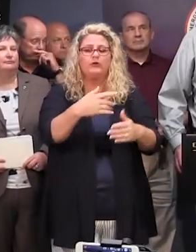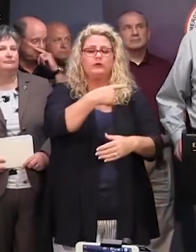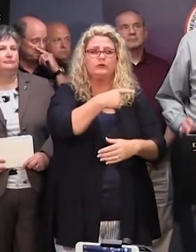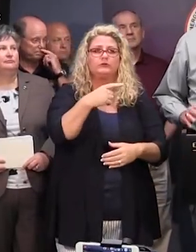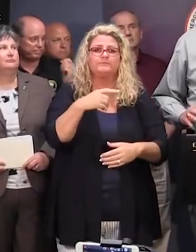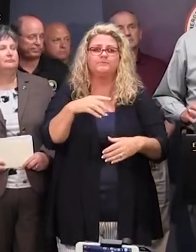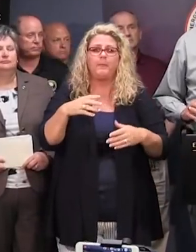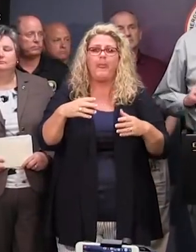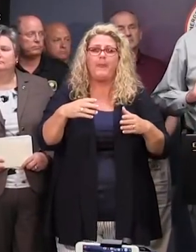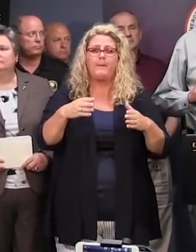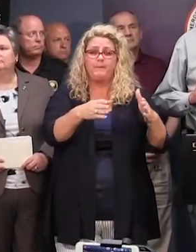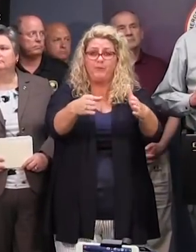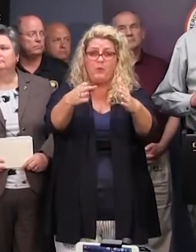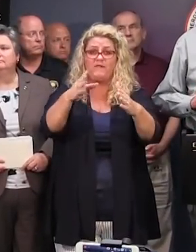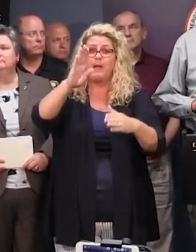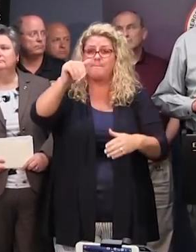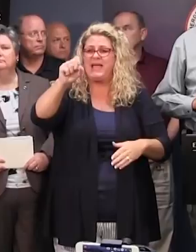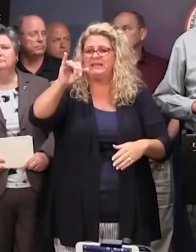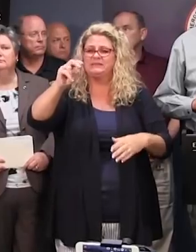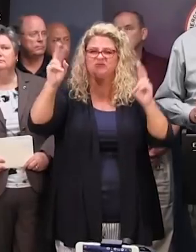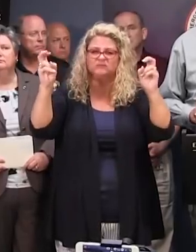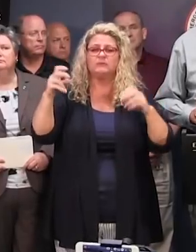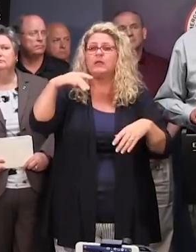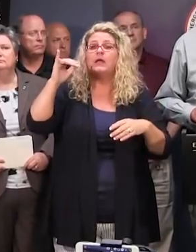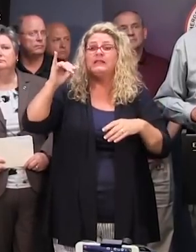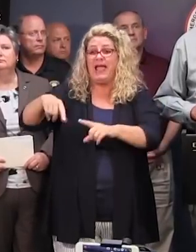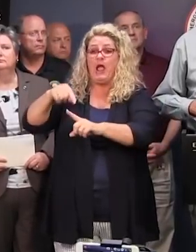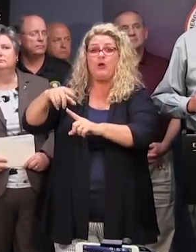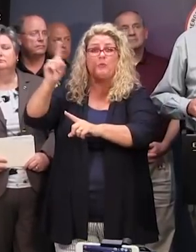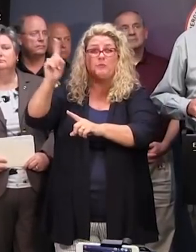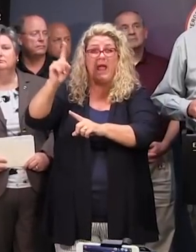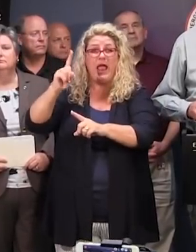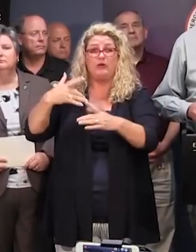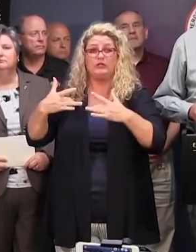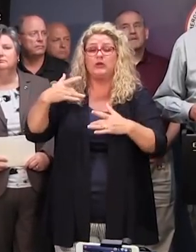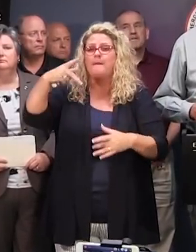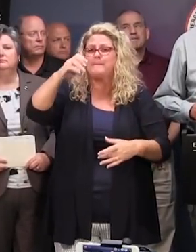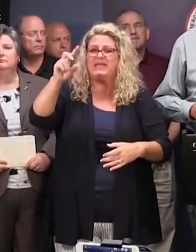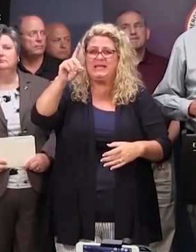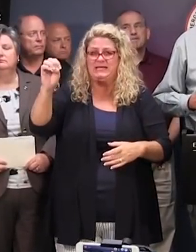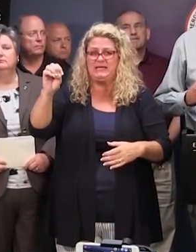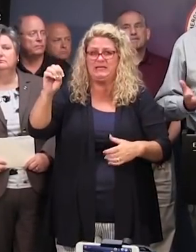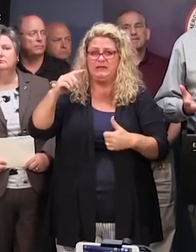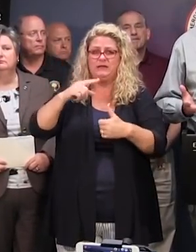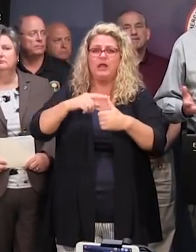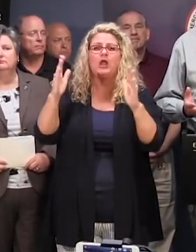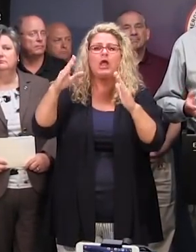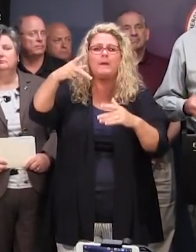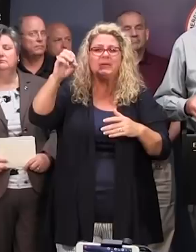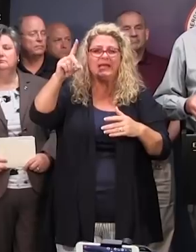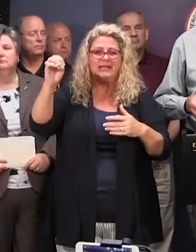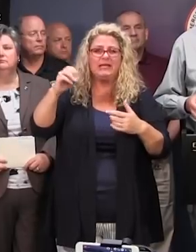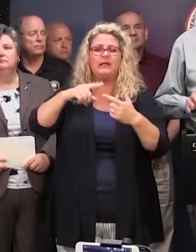The river basin of highest priority for us now is the PD Basin. The PD Basin includes the Little PD